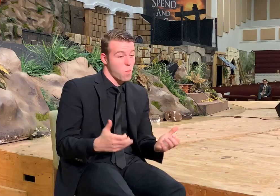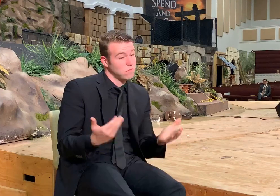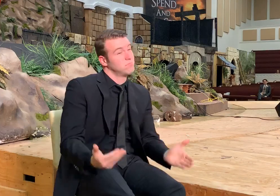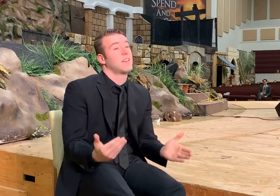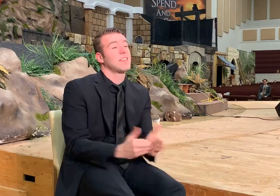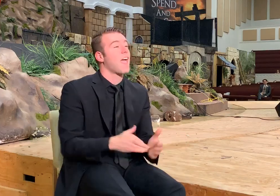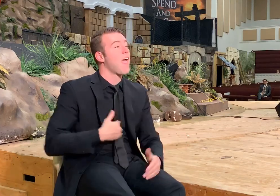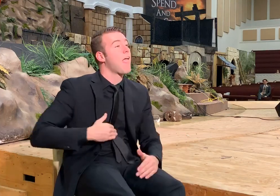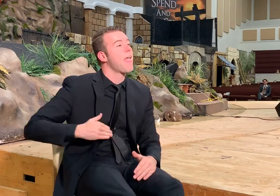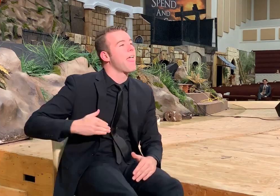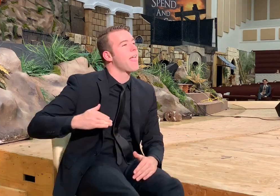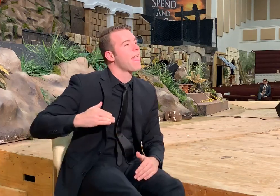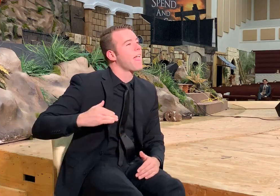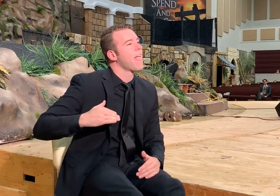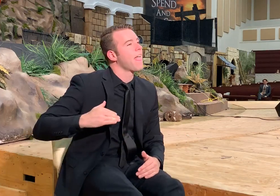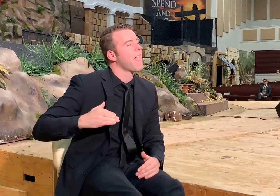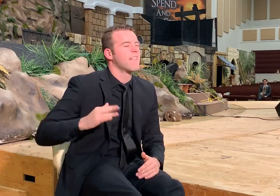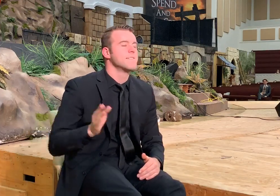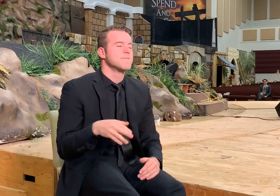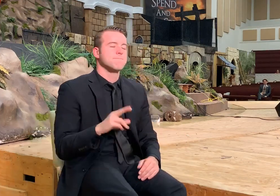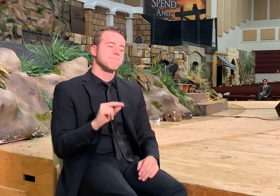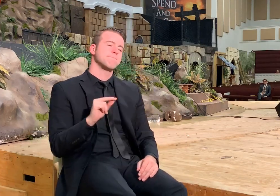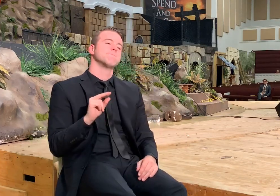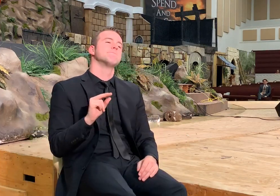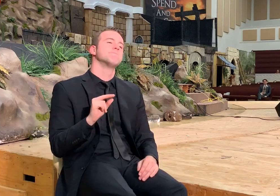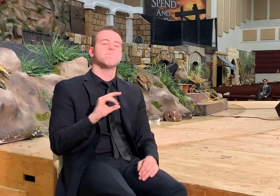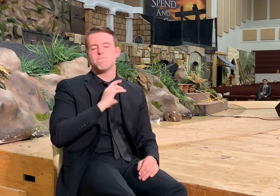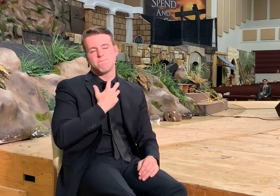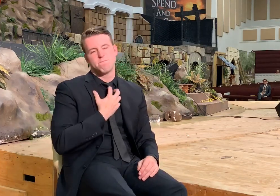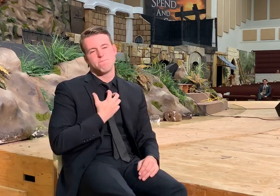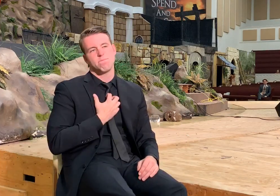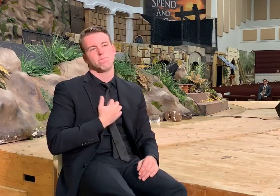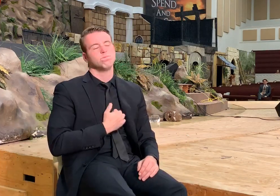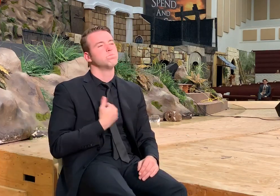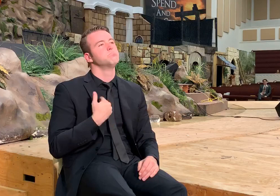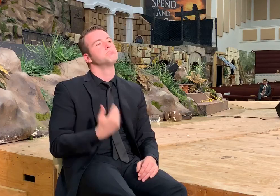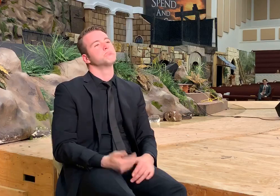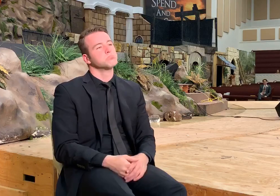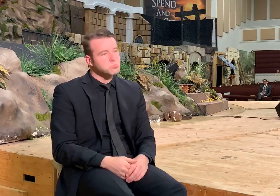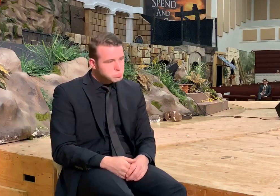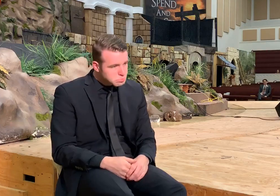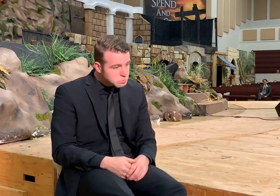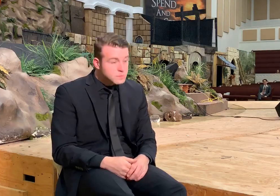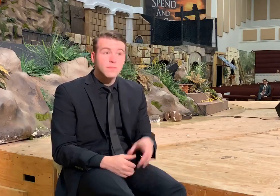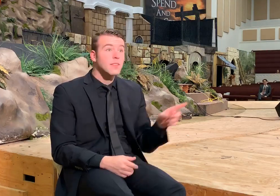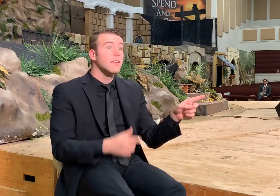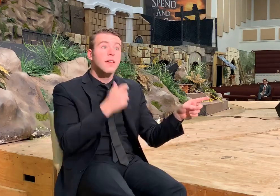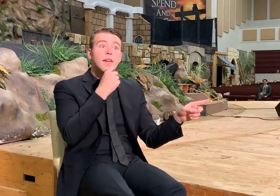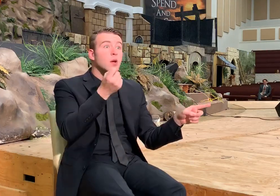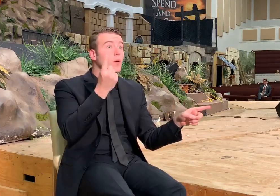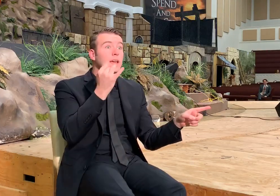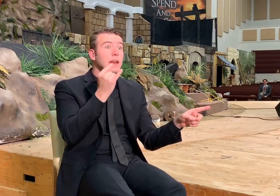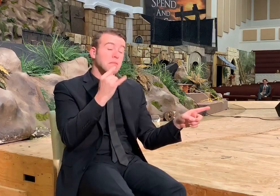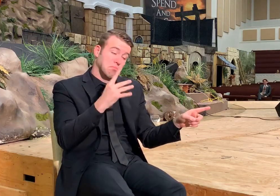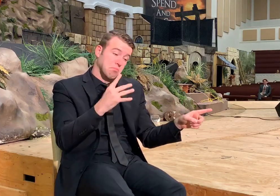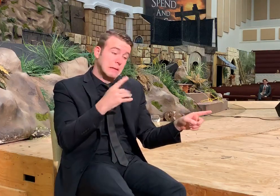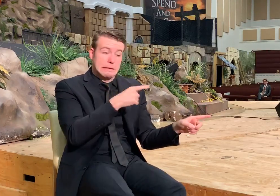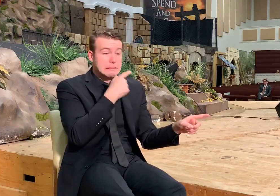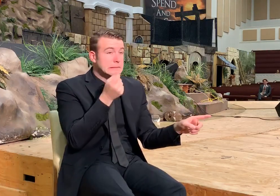But I thought, no, no, just, you know, if he don't get it, he don't get it.